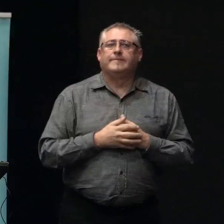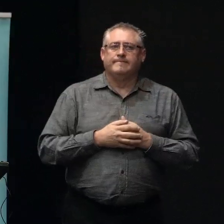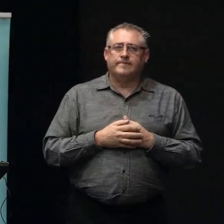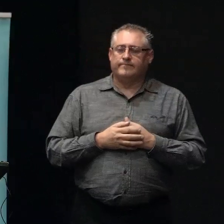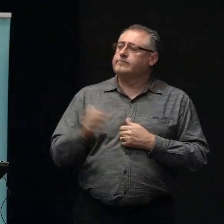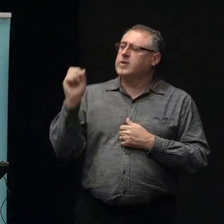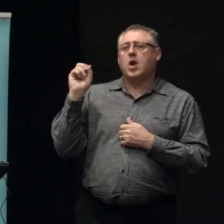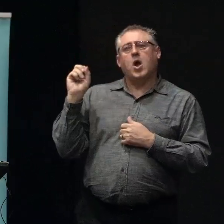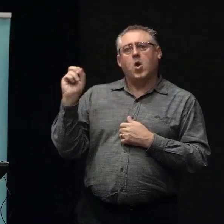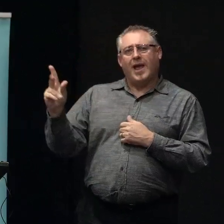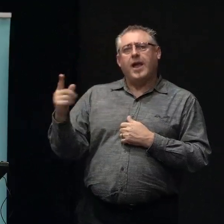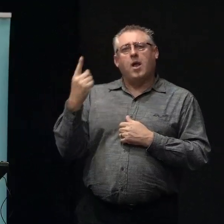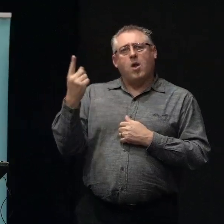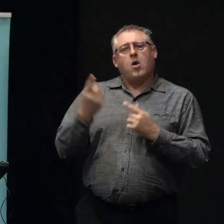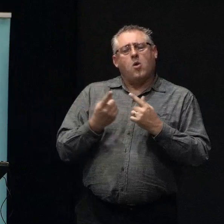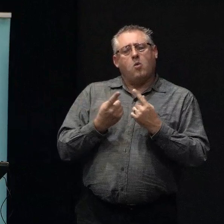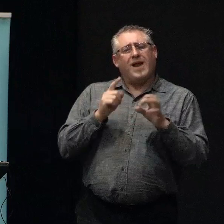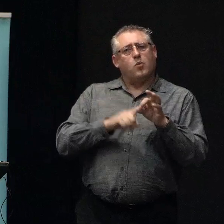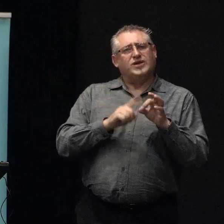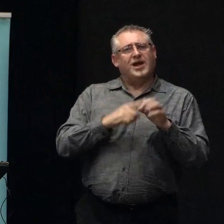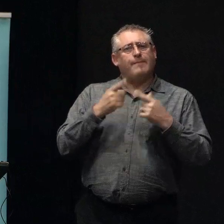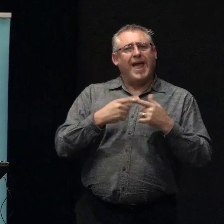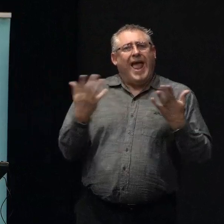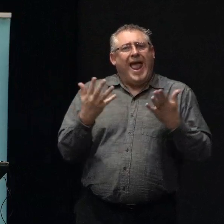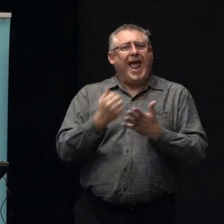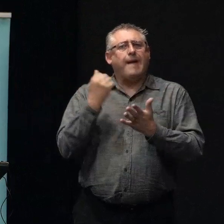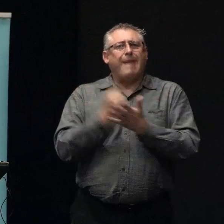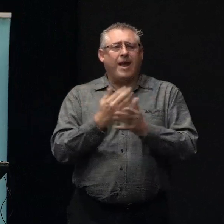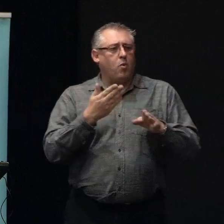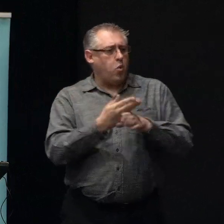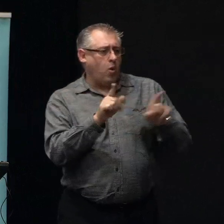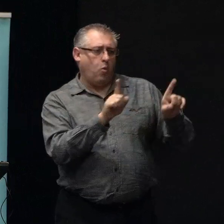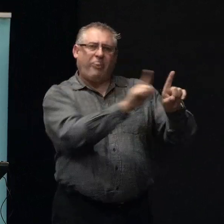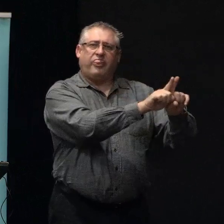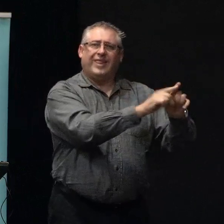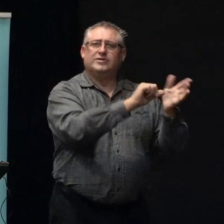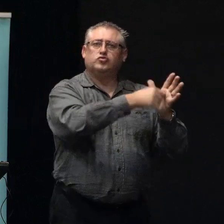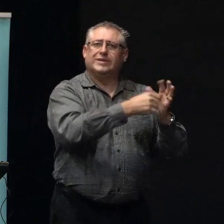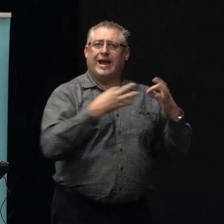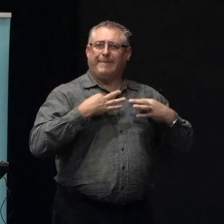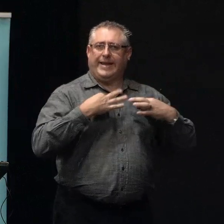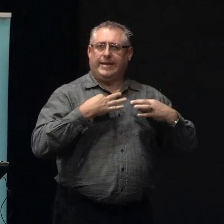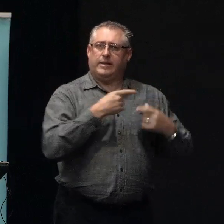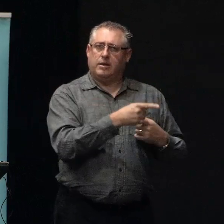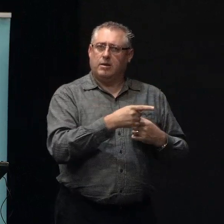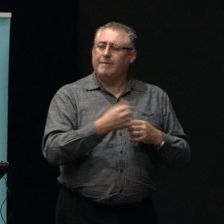Okay, so, look, one of the questions was about how banks do work with insurance companies. So, I'd be really good to the whole panel to sort of